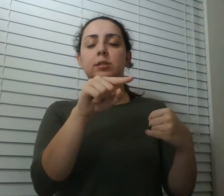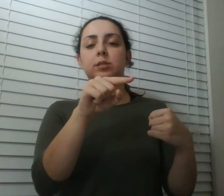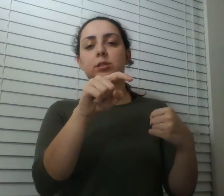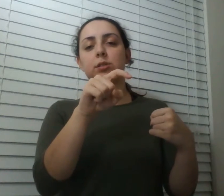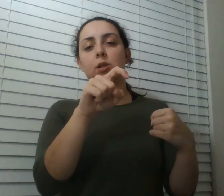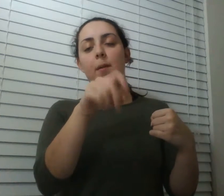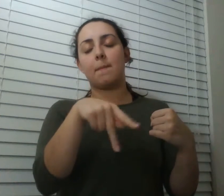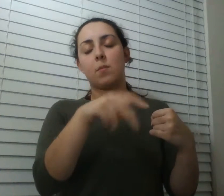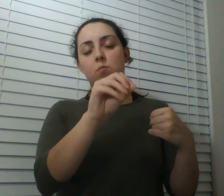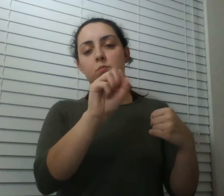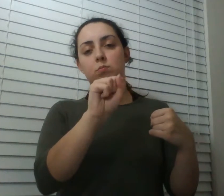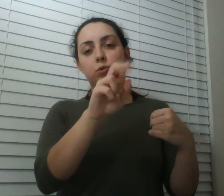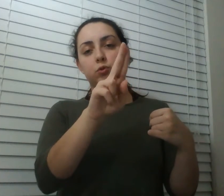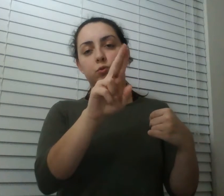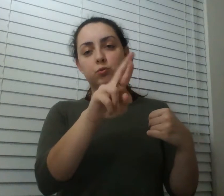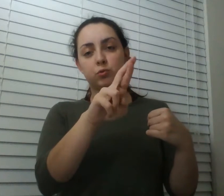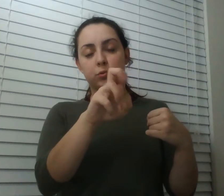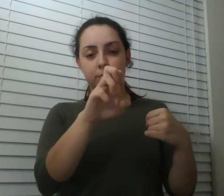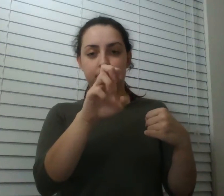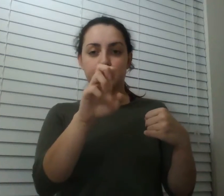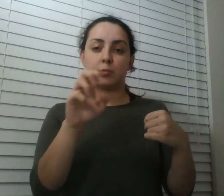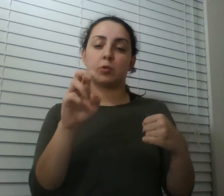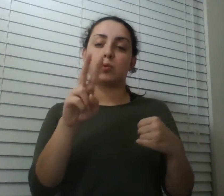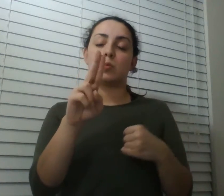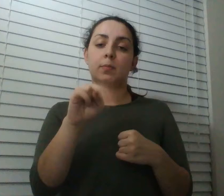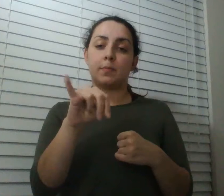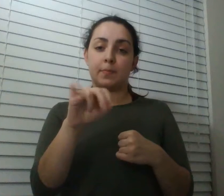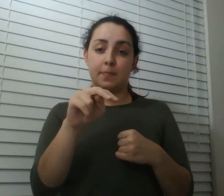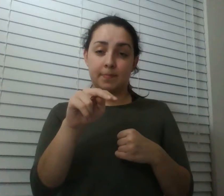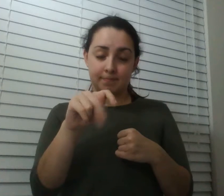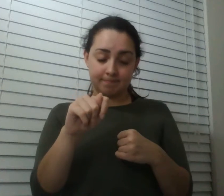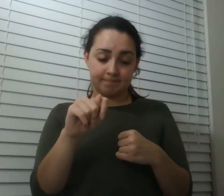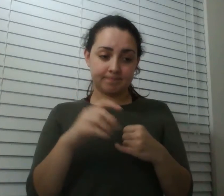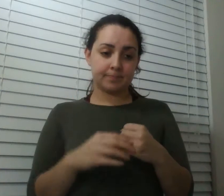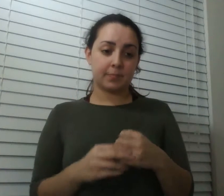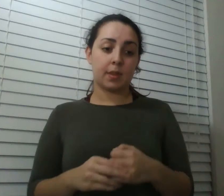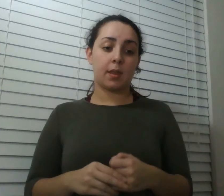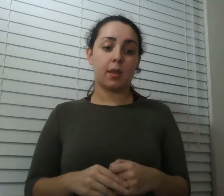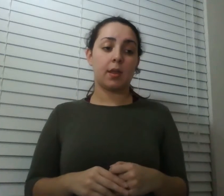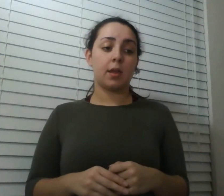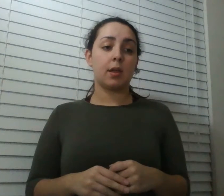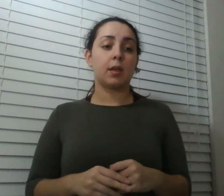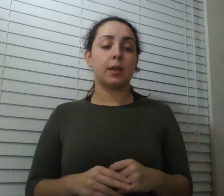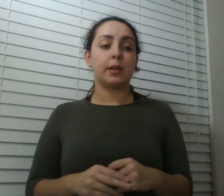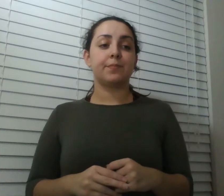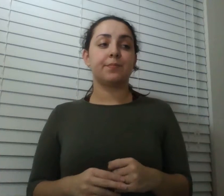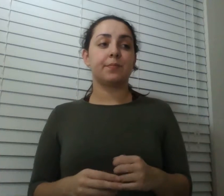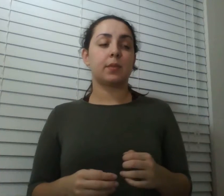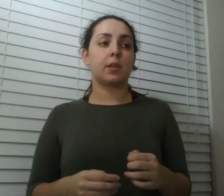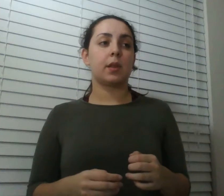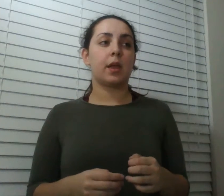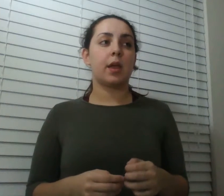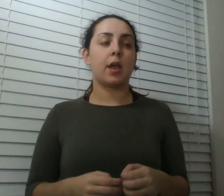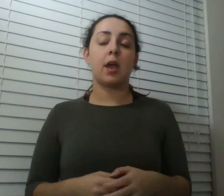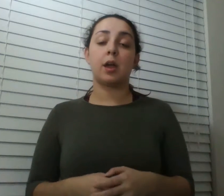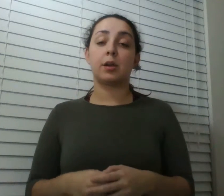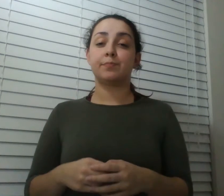with an aperture that can shoot out the heat then they got some volunteers some of them were nurses some of them were the wives of